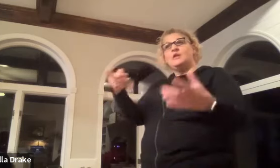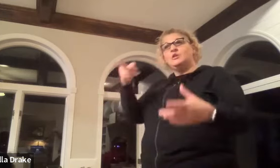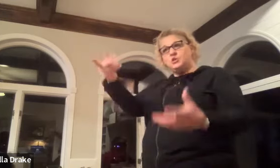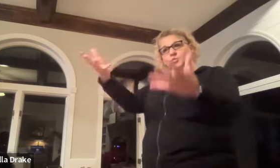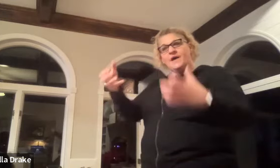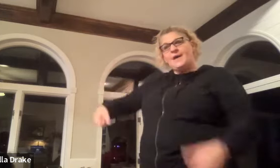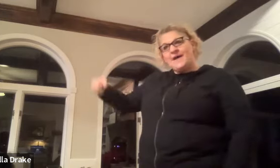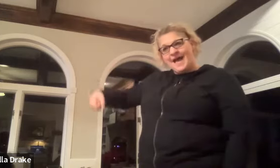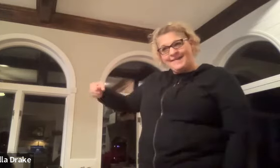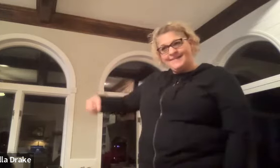do you want a bag